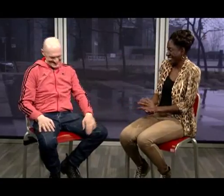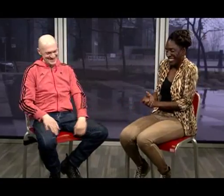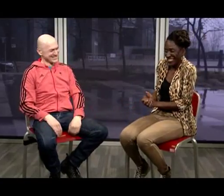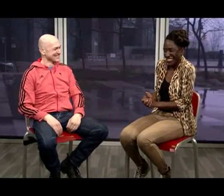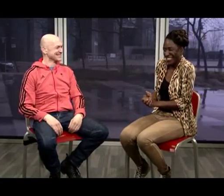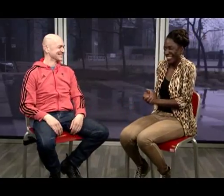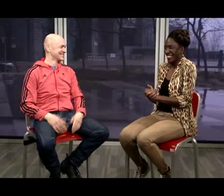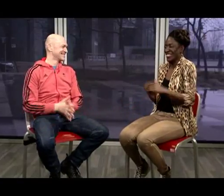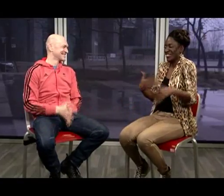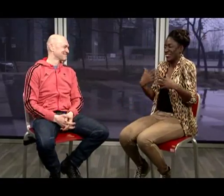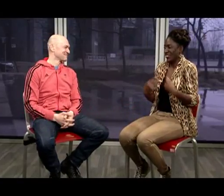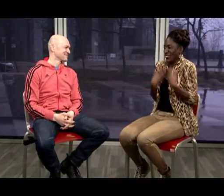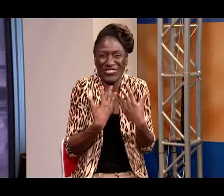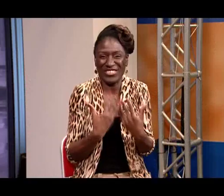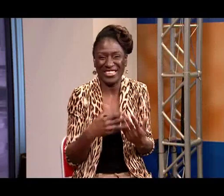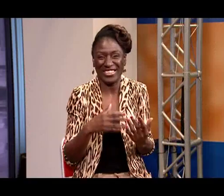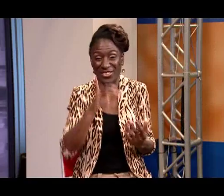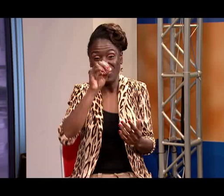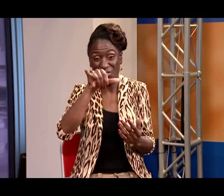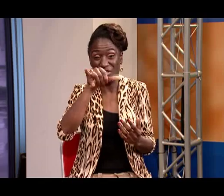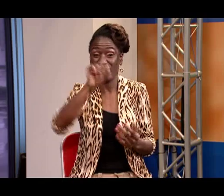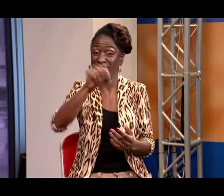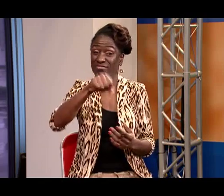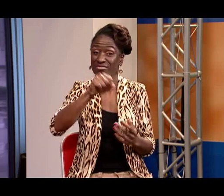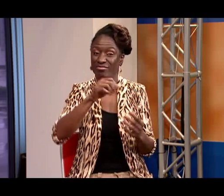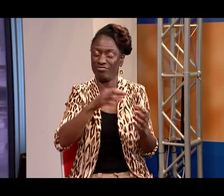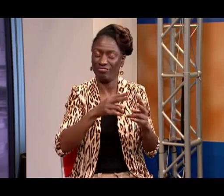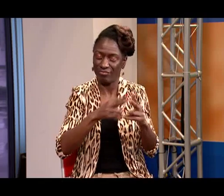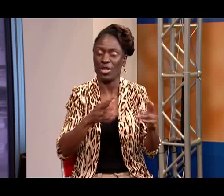That's fantastic Just such an inspiring story